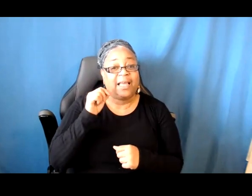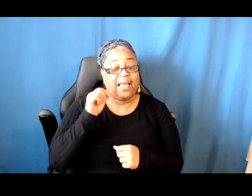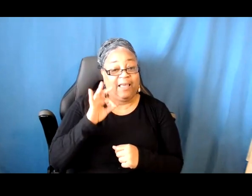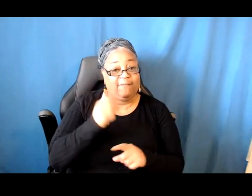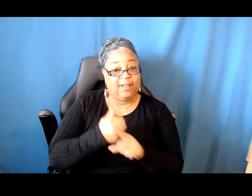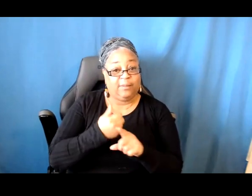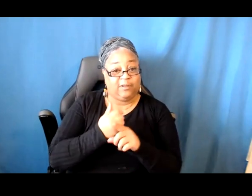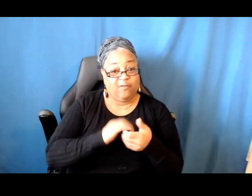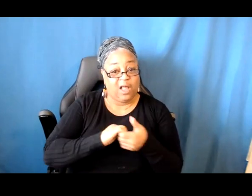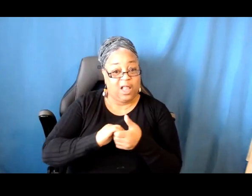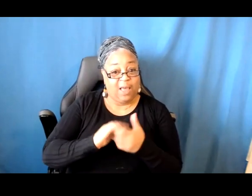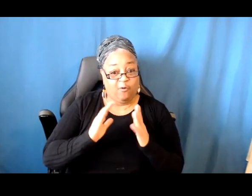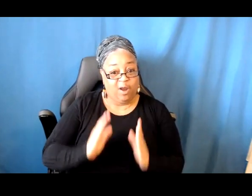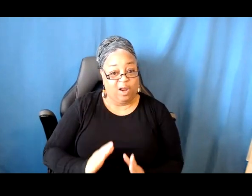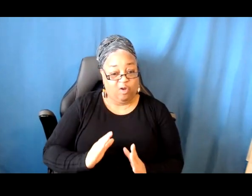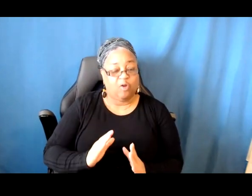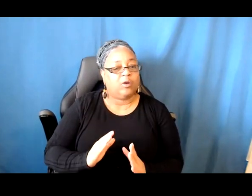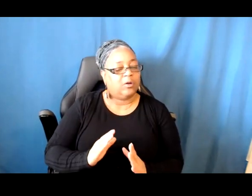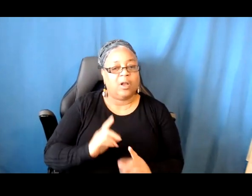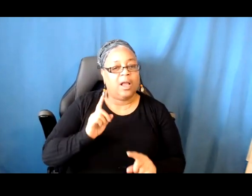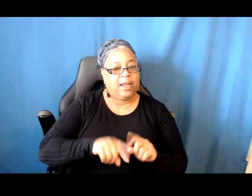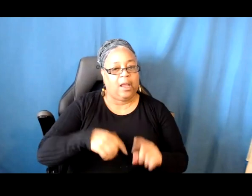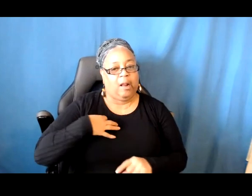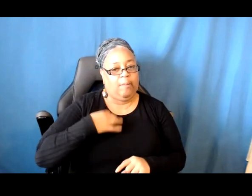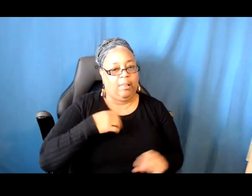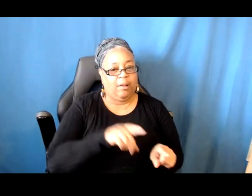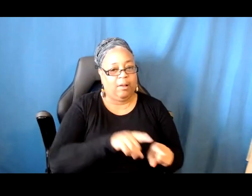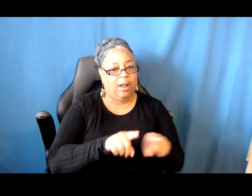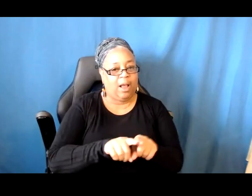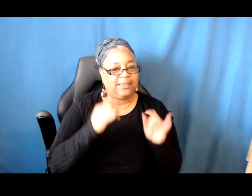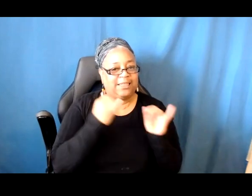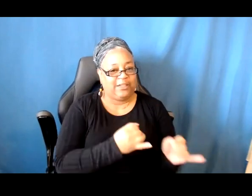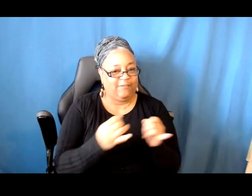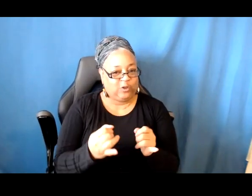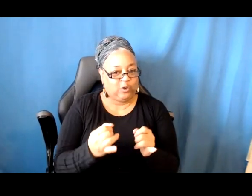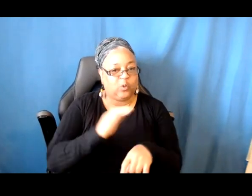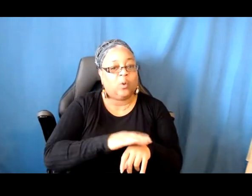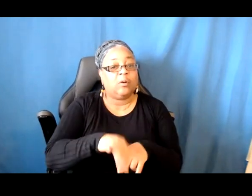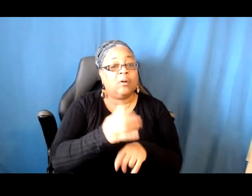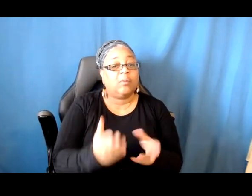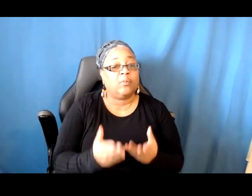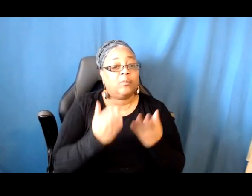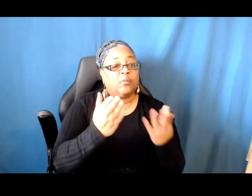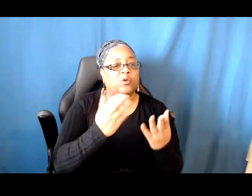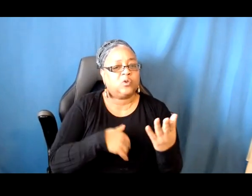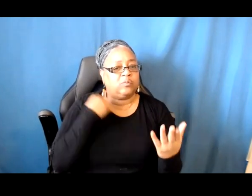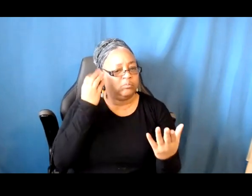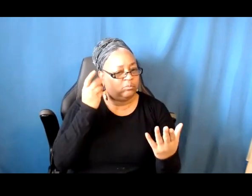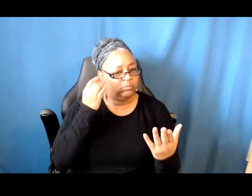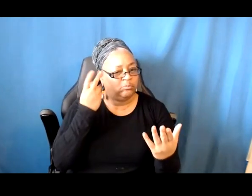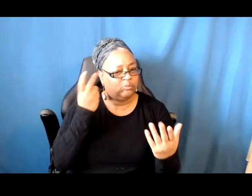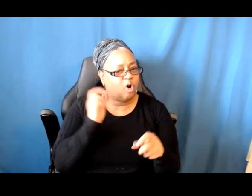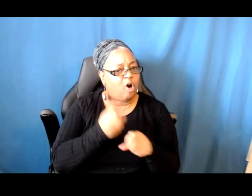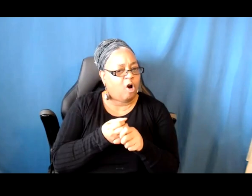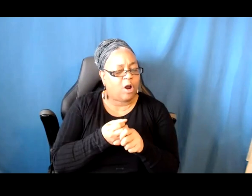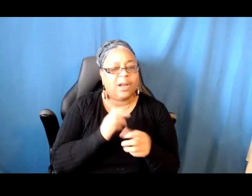on another project proposal. So think very hard about how you